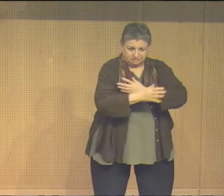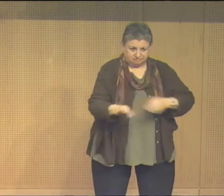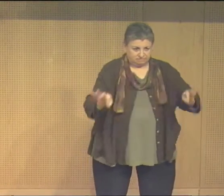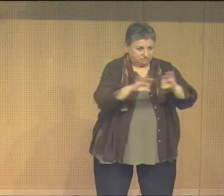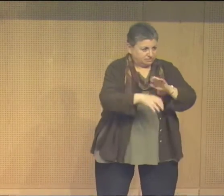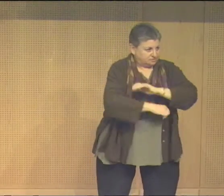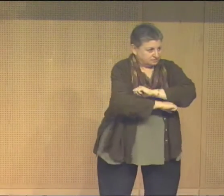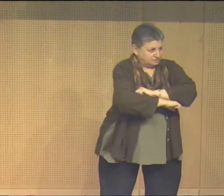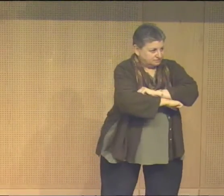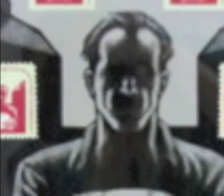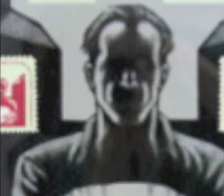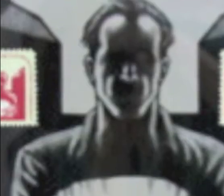the importance